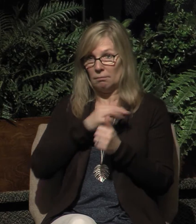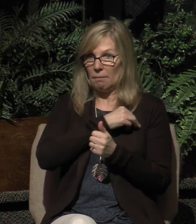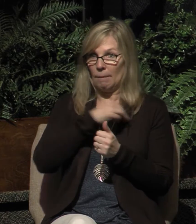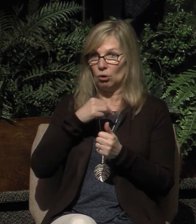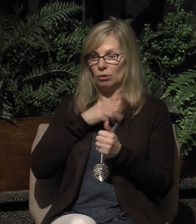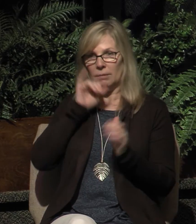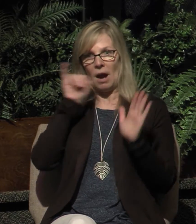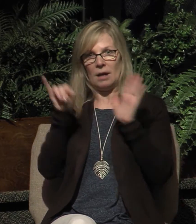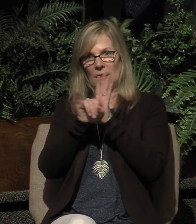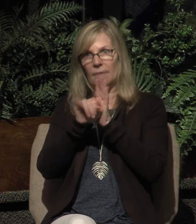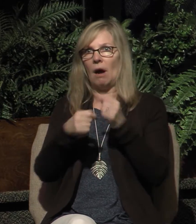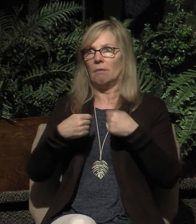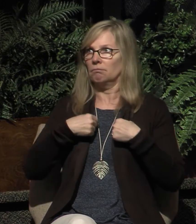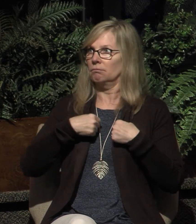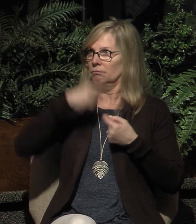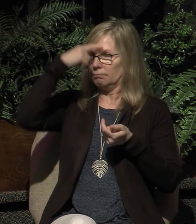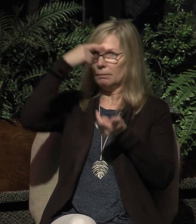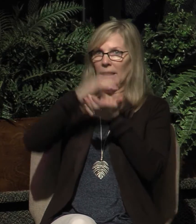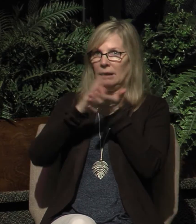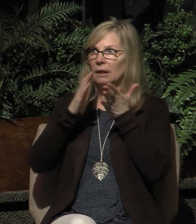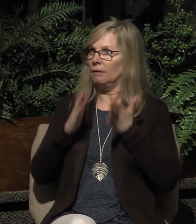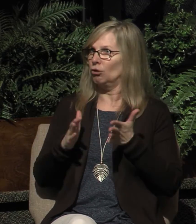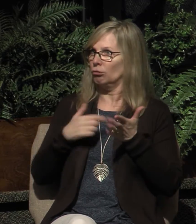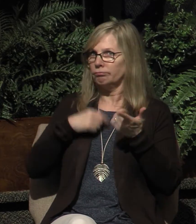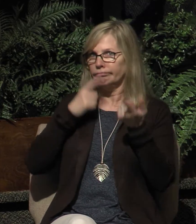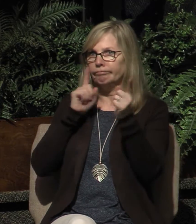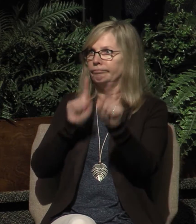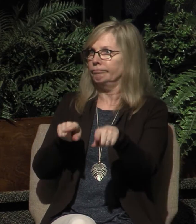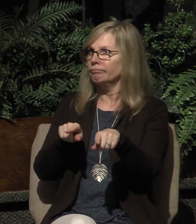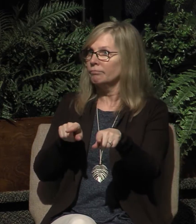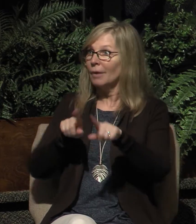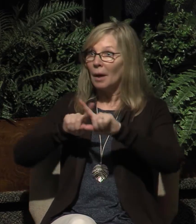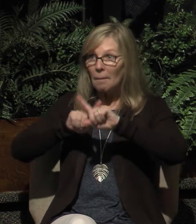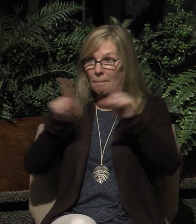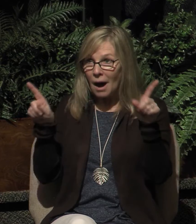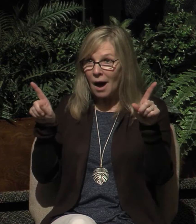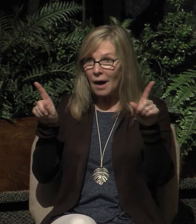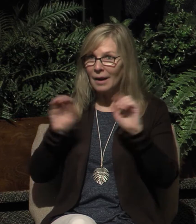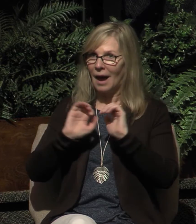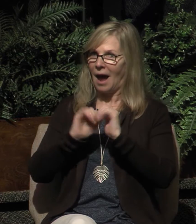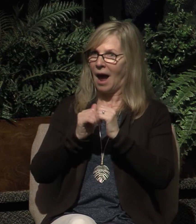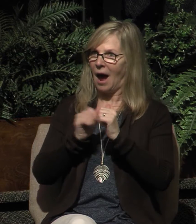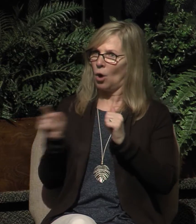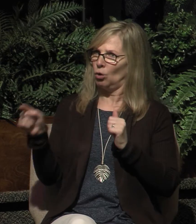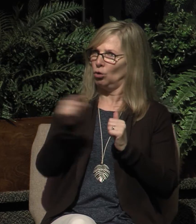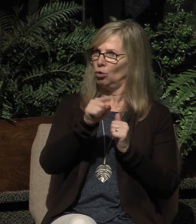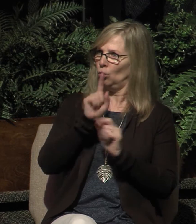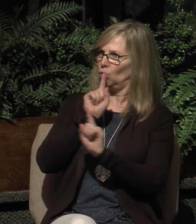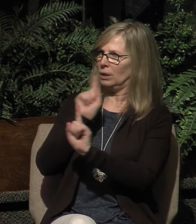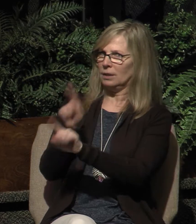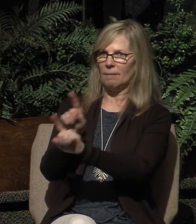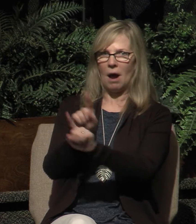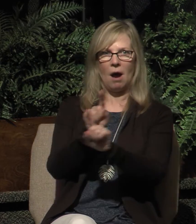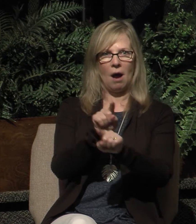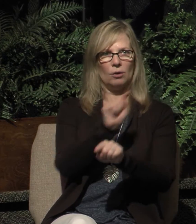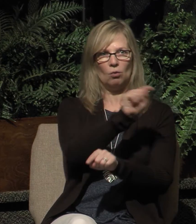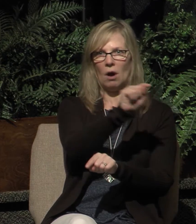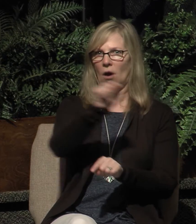you as a believer in Christ, but how you respond to other members in the church who